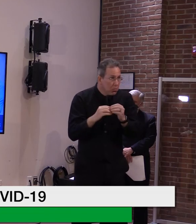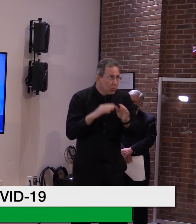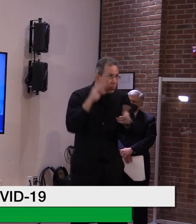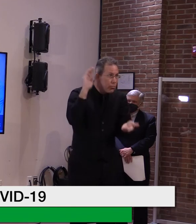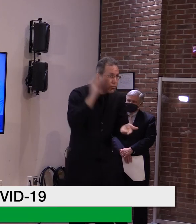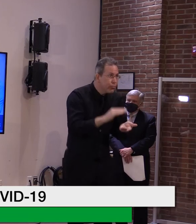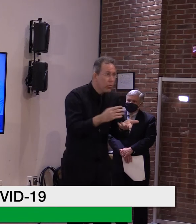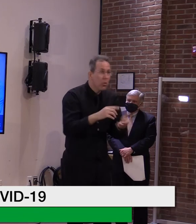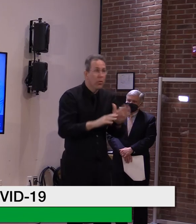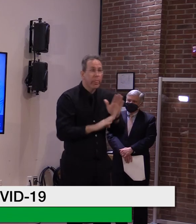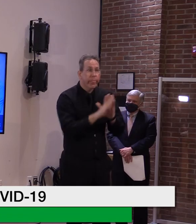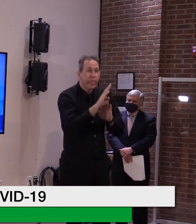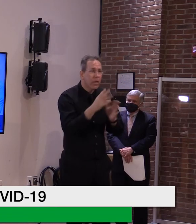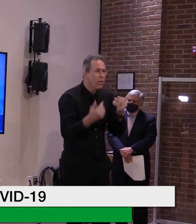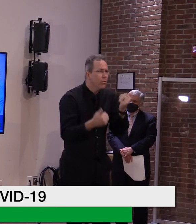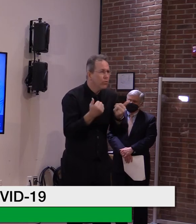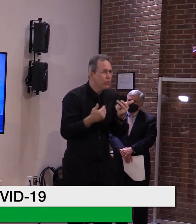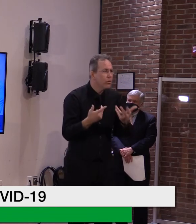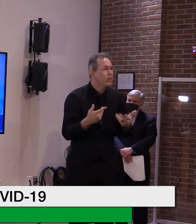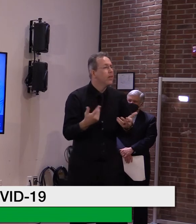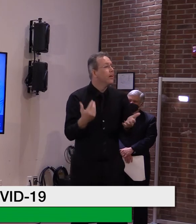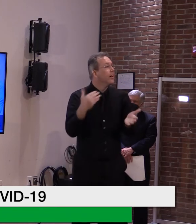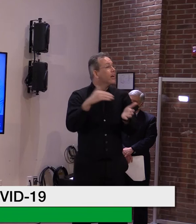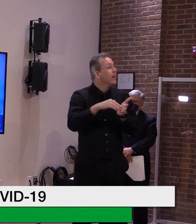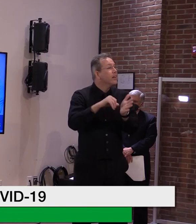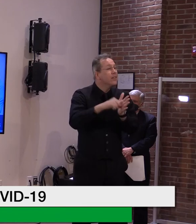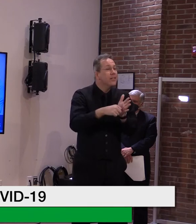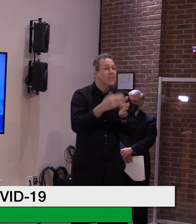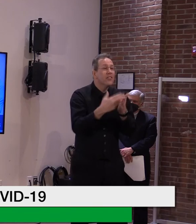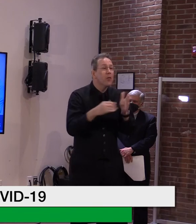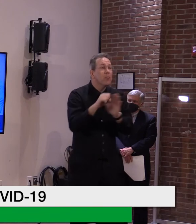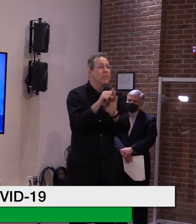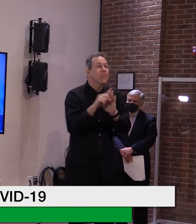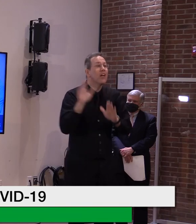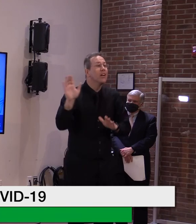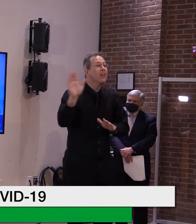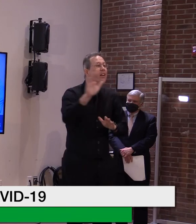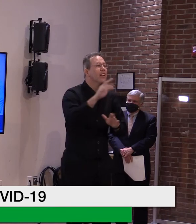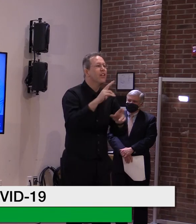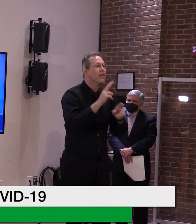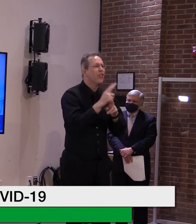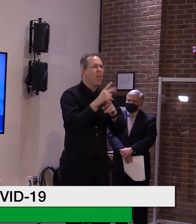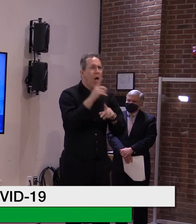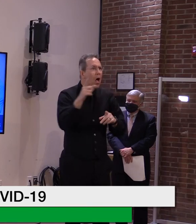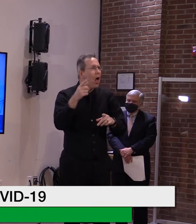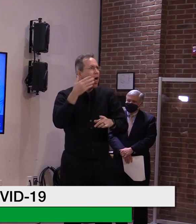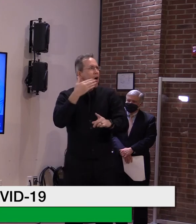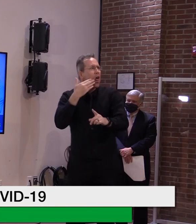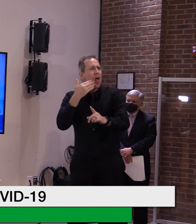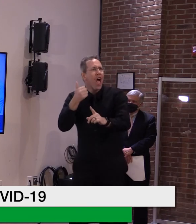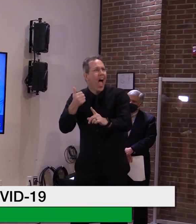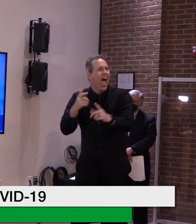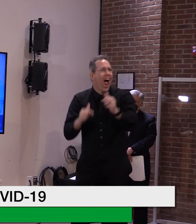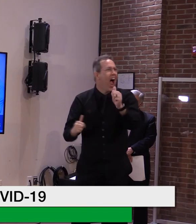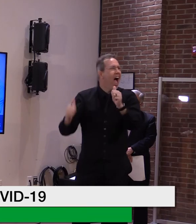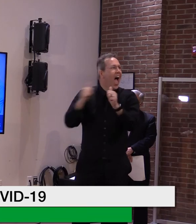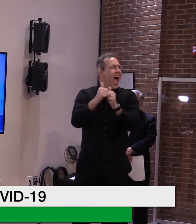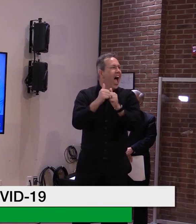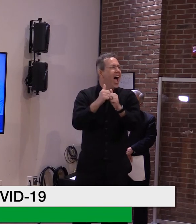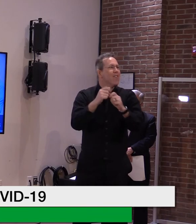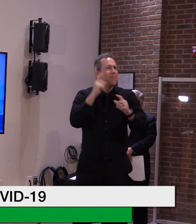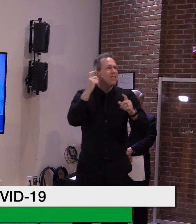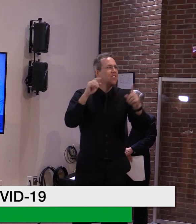Again, there are some states that look as though they're way ahead in terms of you using their vaccine